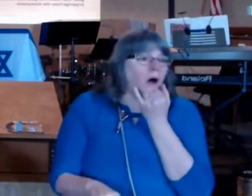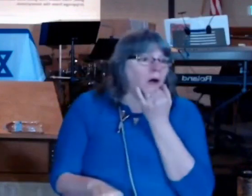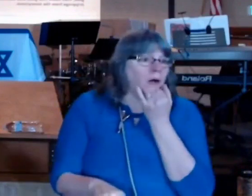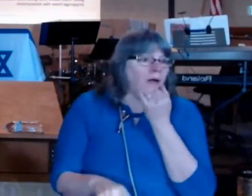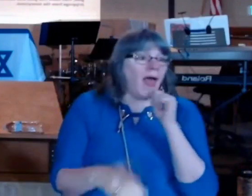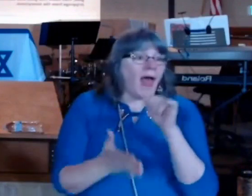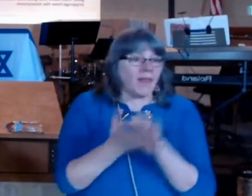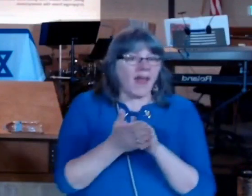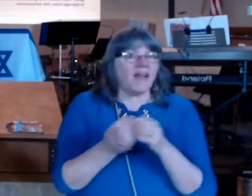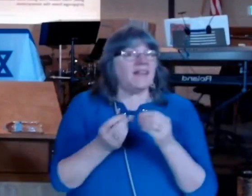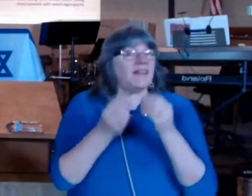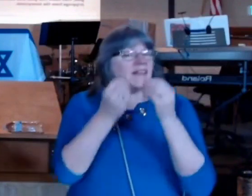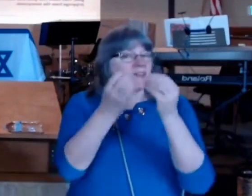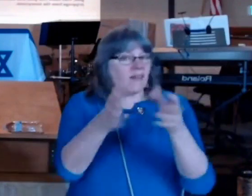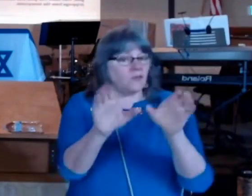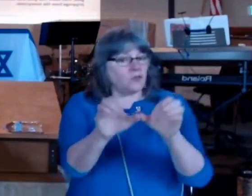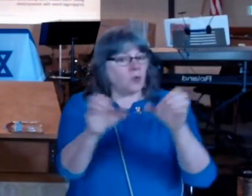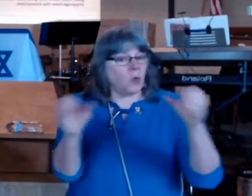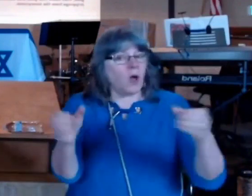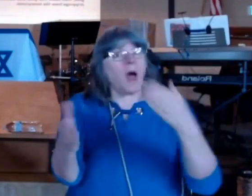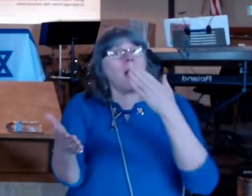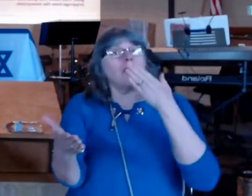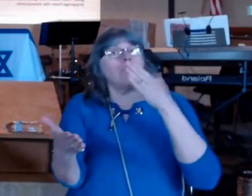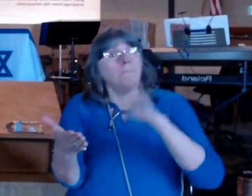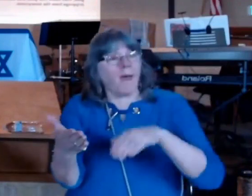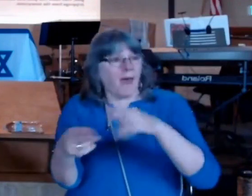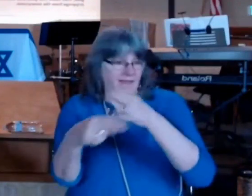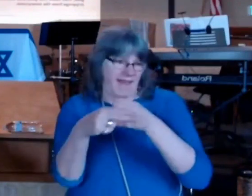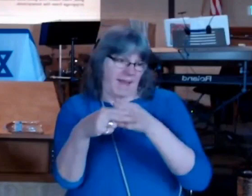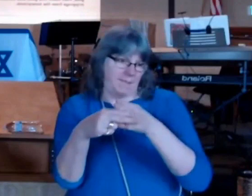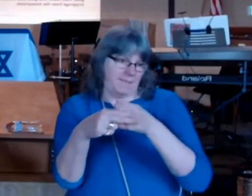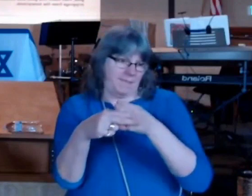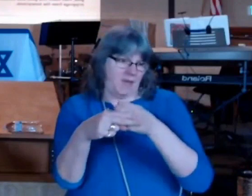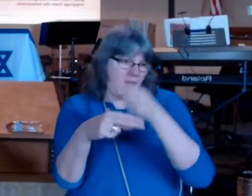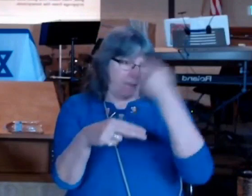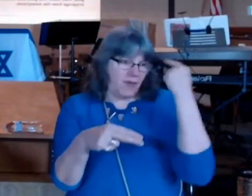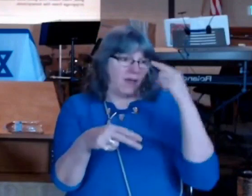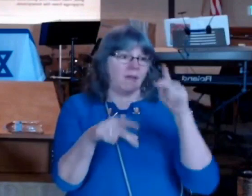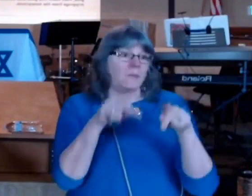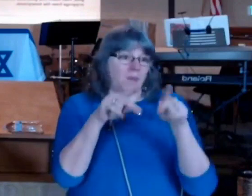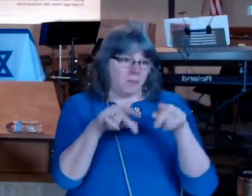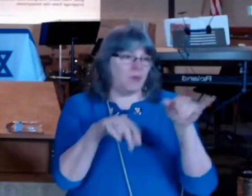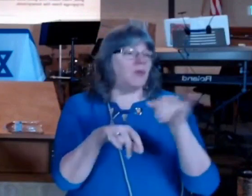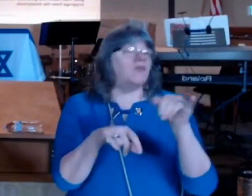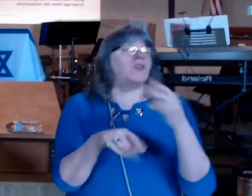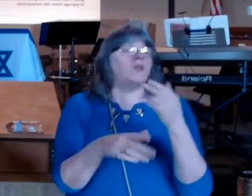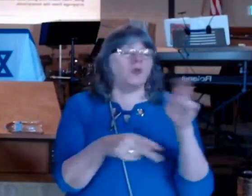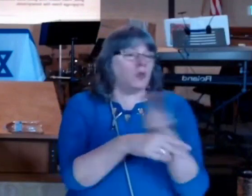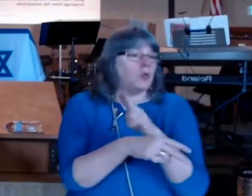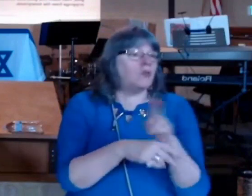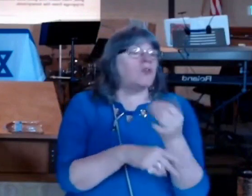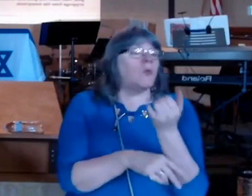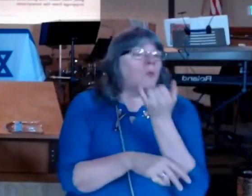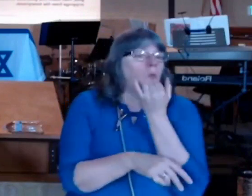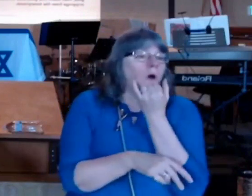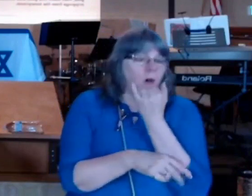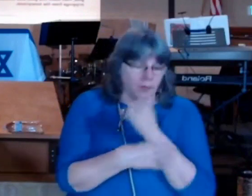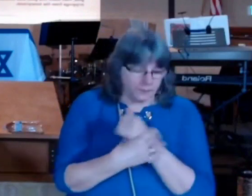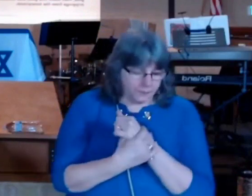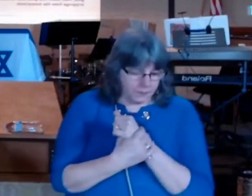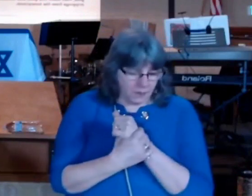separation for ritual purposes like the whole question of the leper it was a ritual